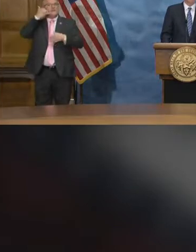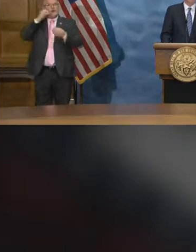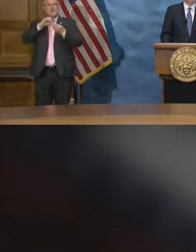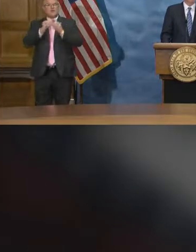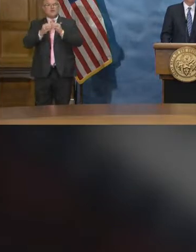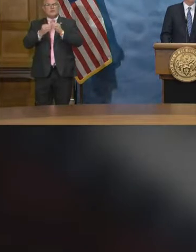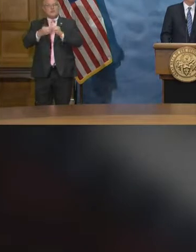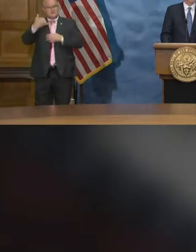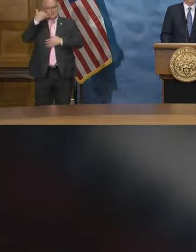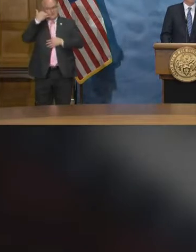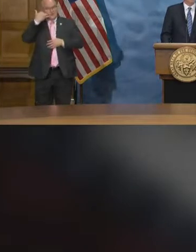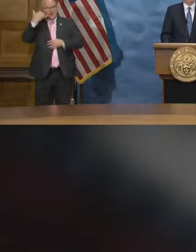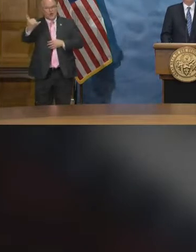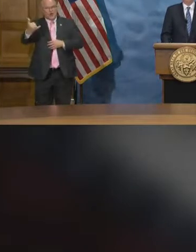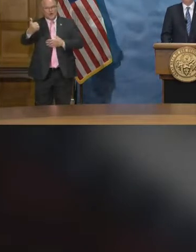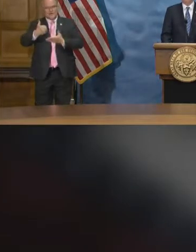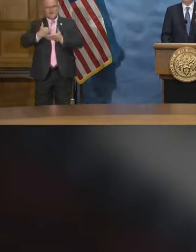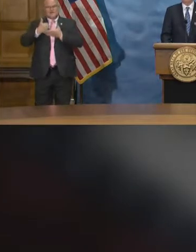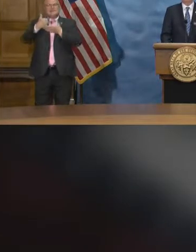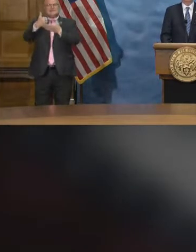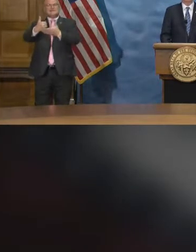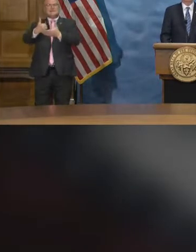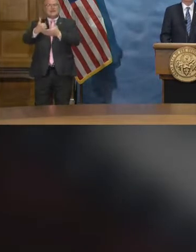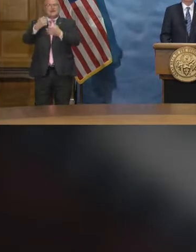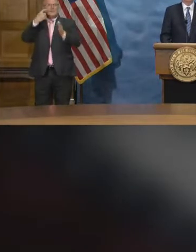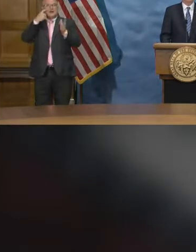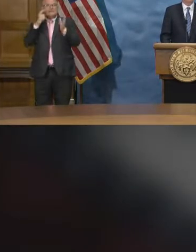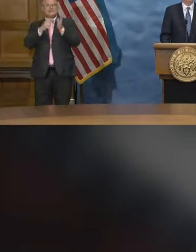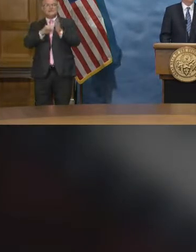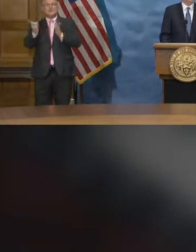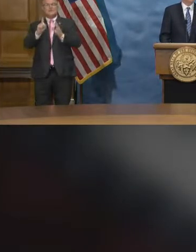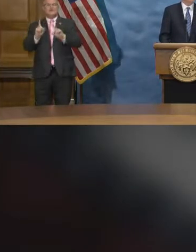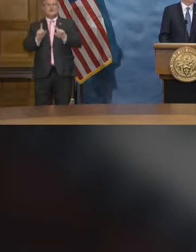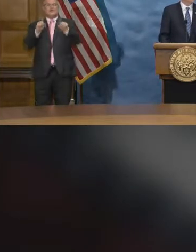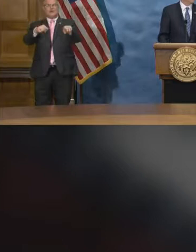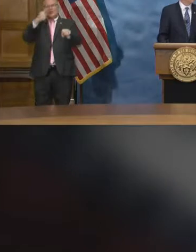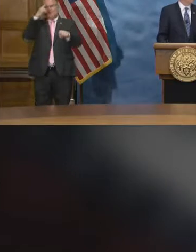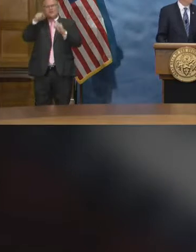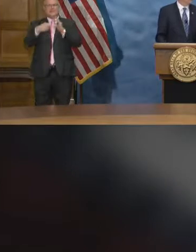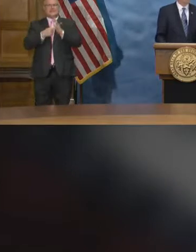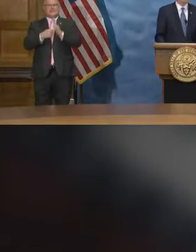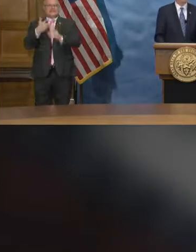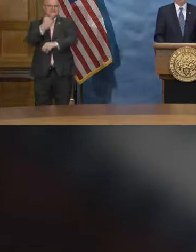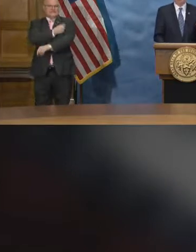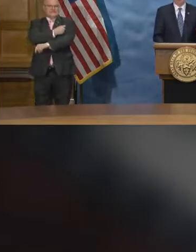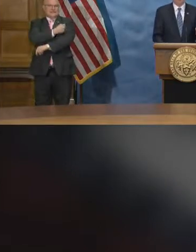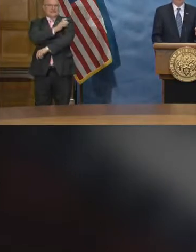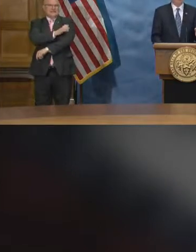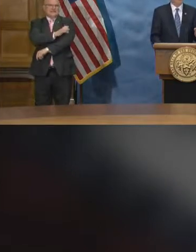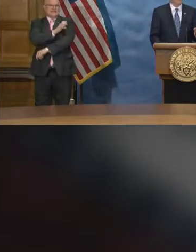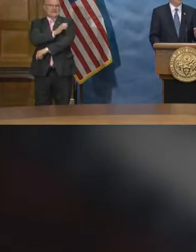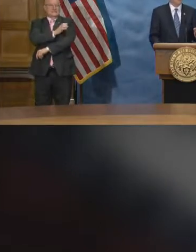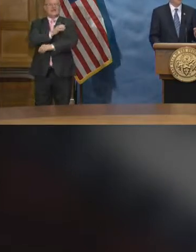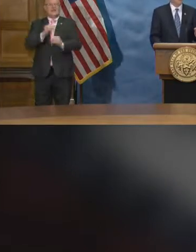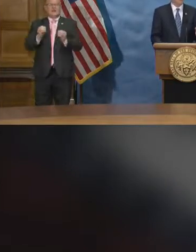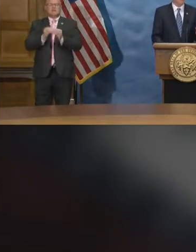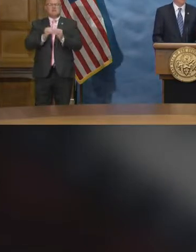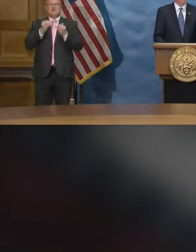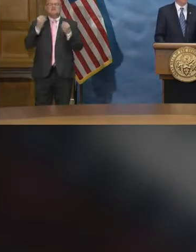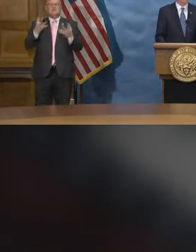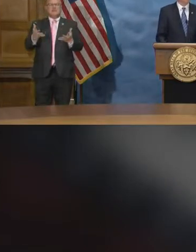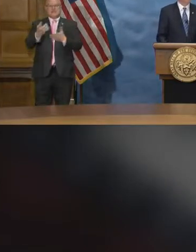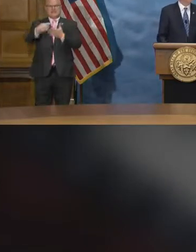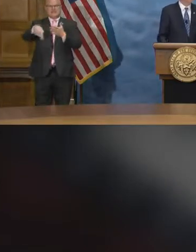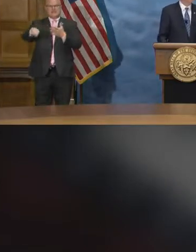that can be called to help identify where they can go for these vaccine clinics will provide more information